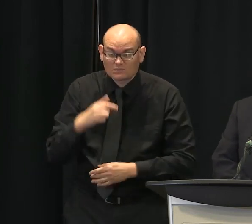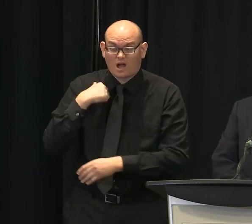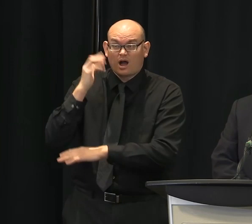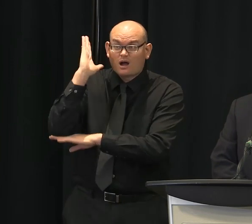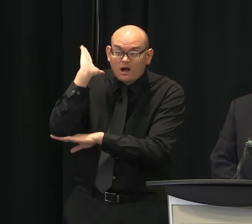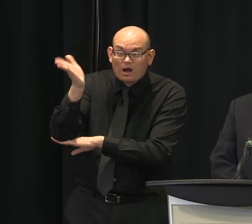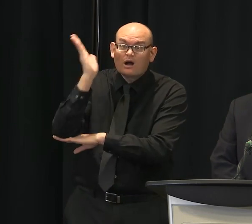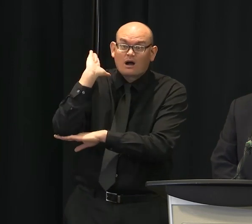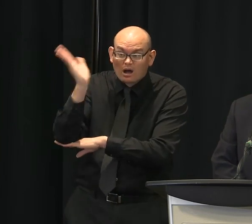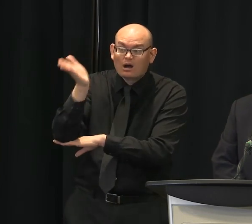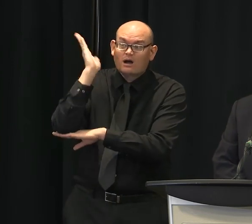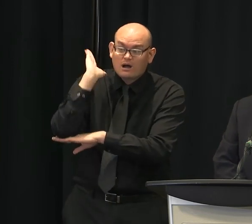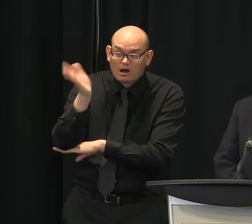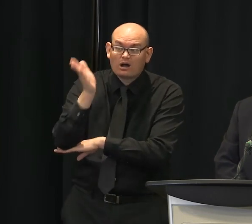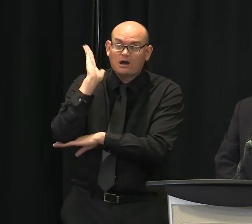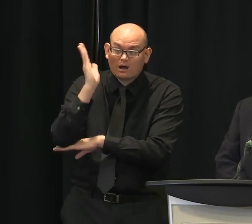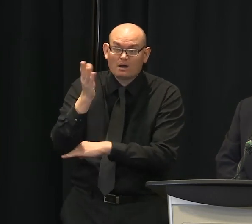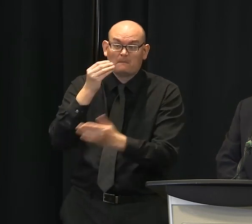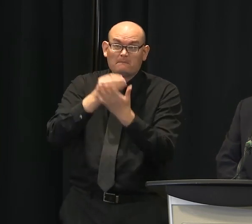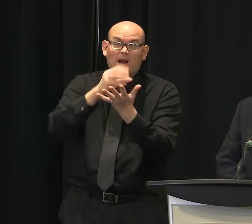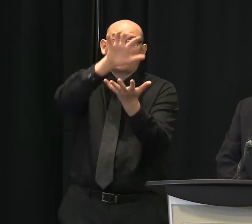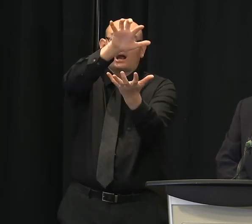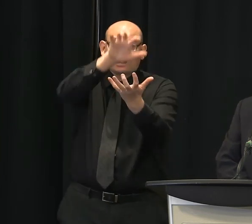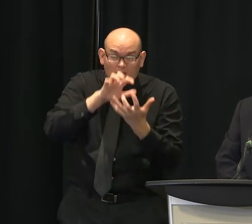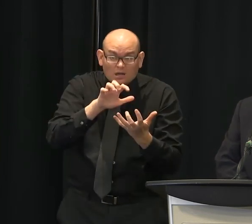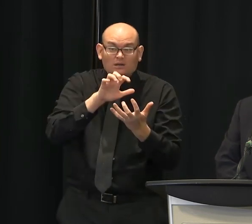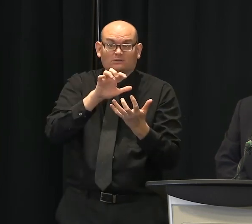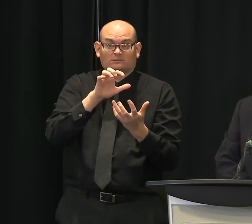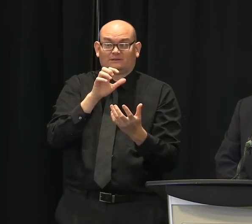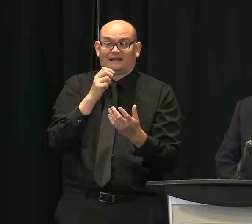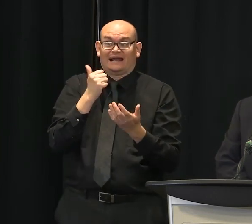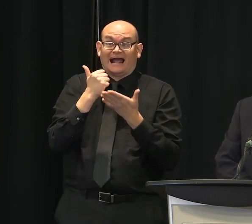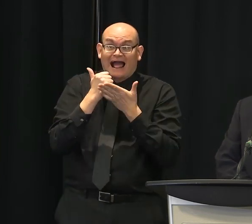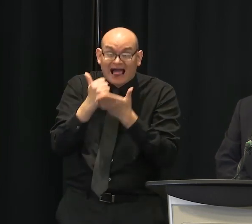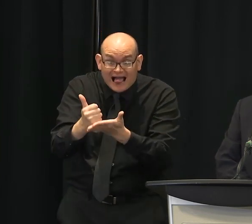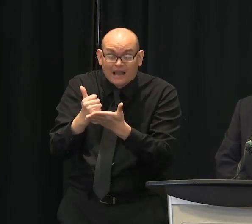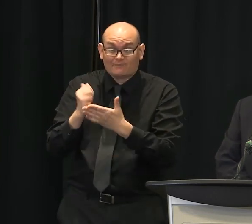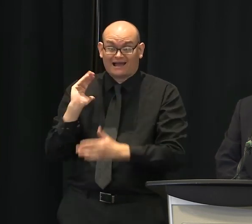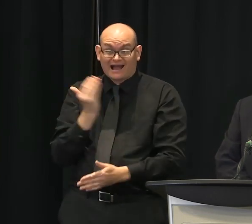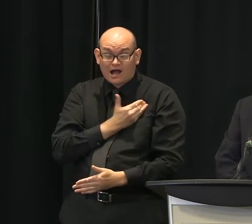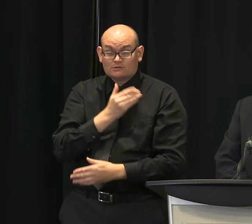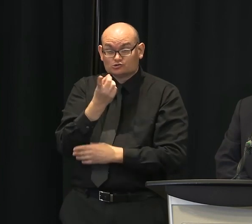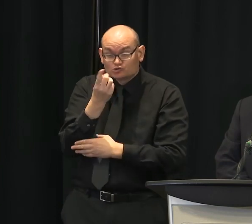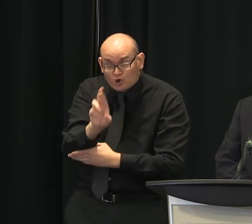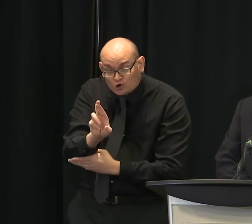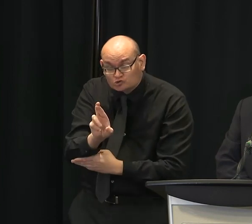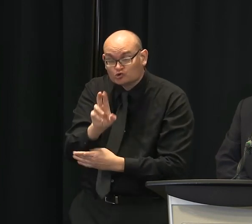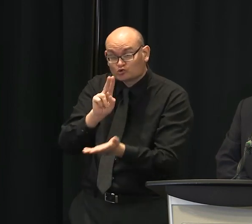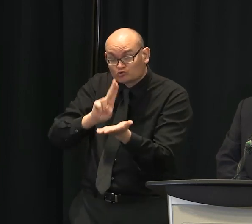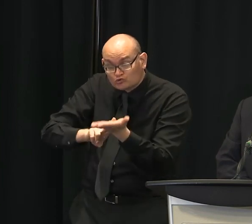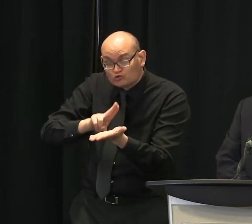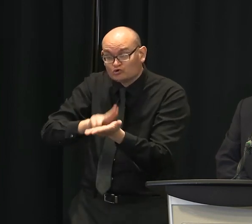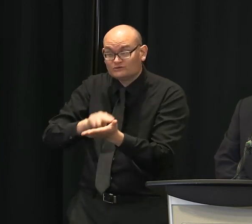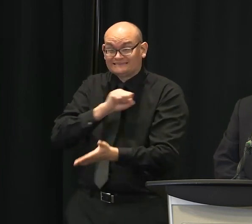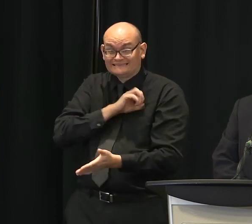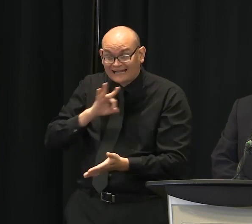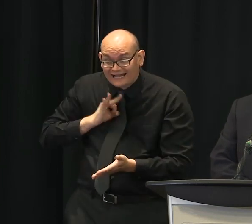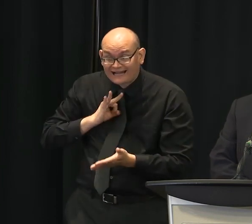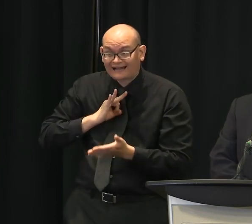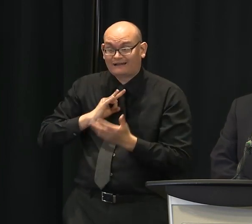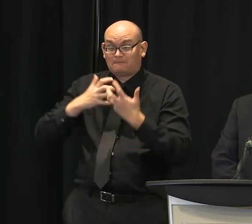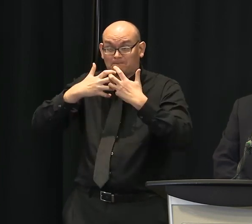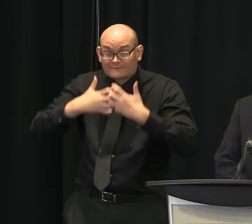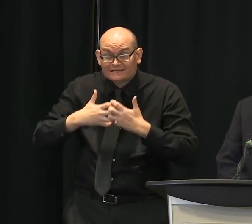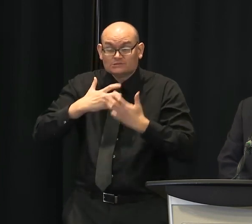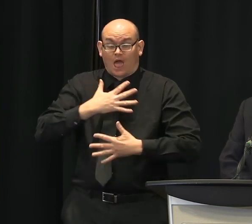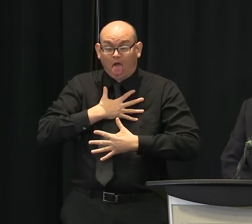if this wasn't a real disease. And so, you know, when we look at those, honestly, it just aggravates us